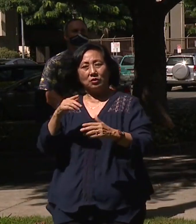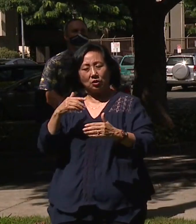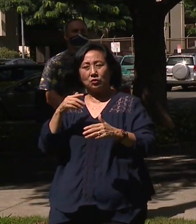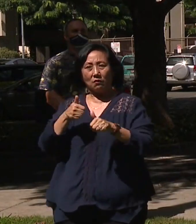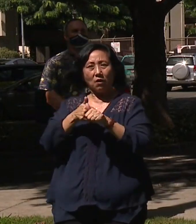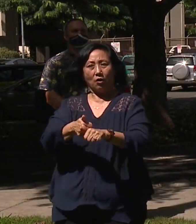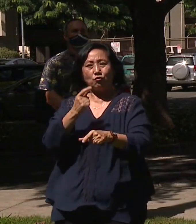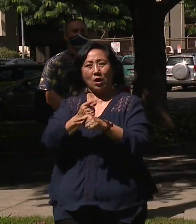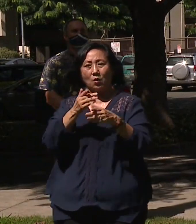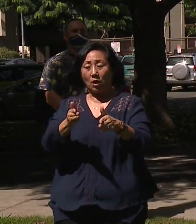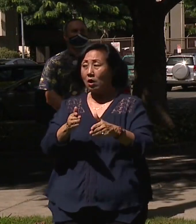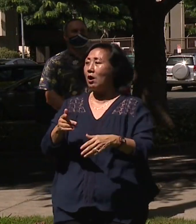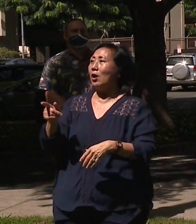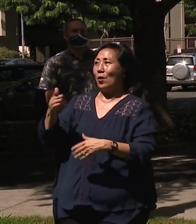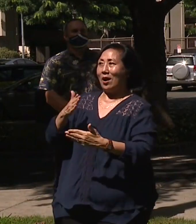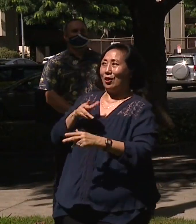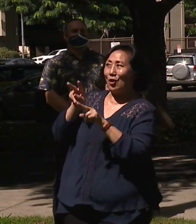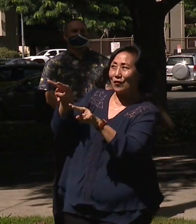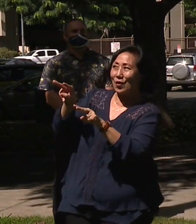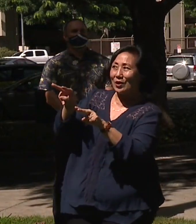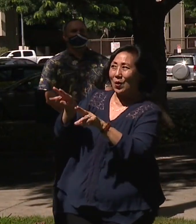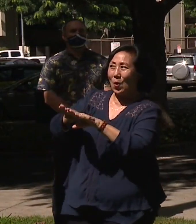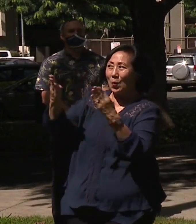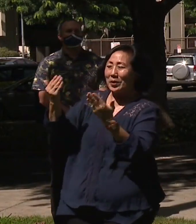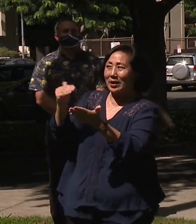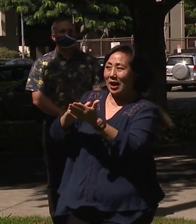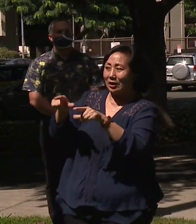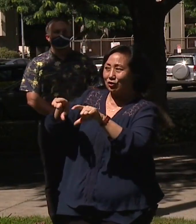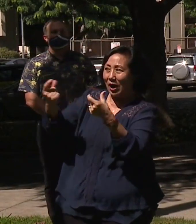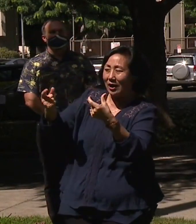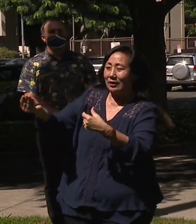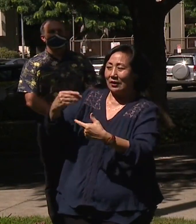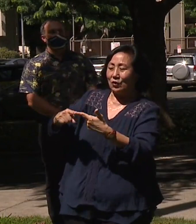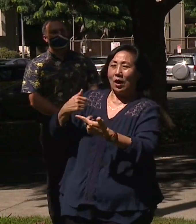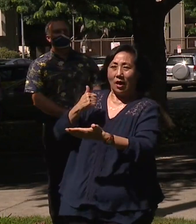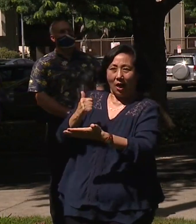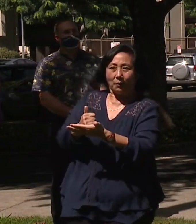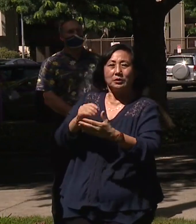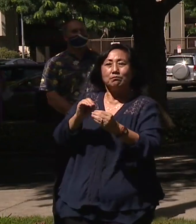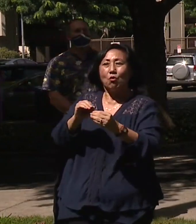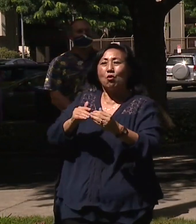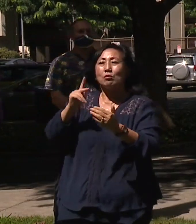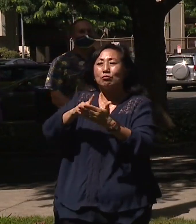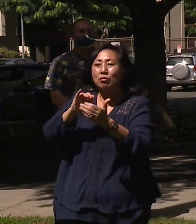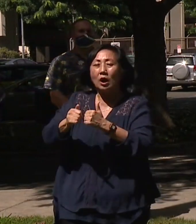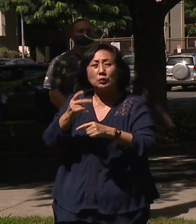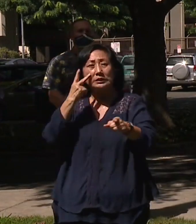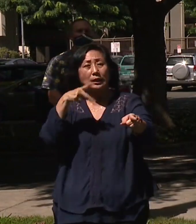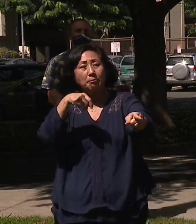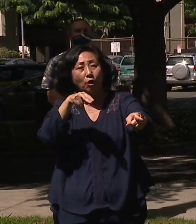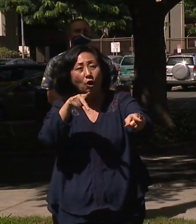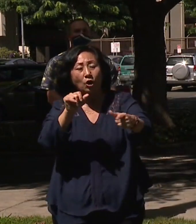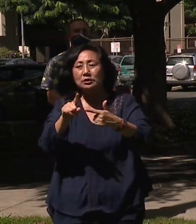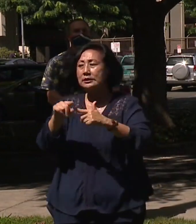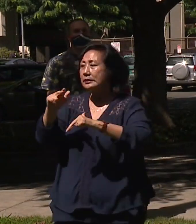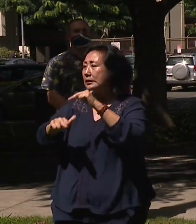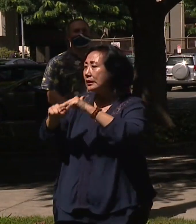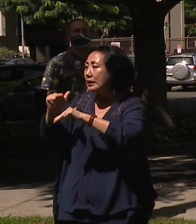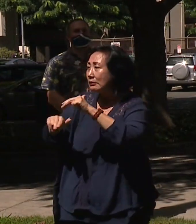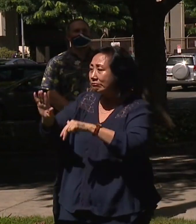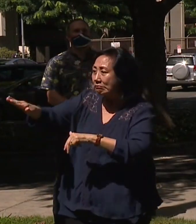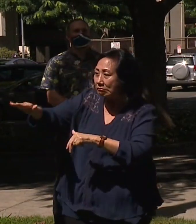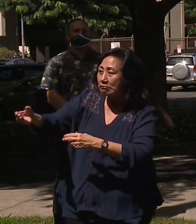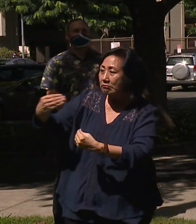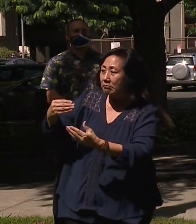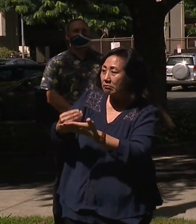And we're looking forward to them opening their checkbook again and hopefully helping with these projects as we identify them in the parks and at city facilities to make sure